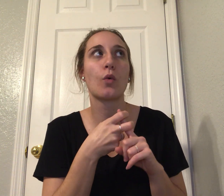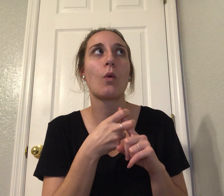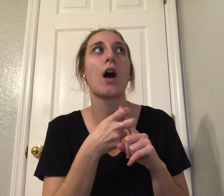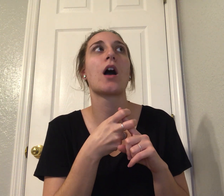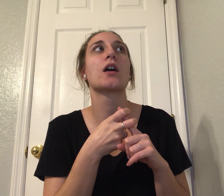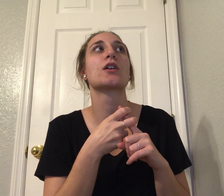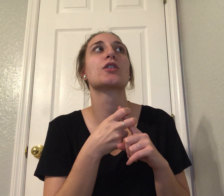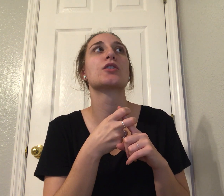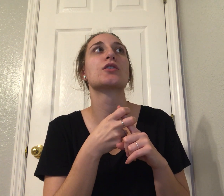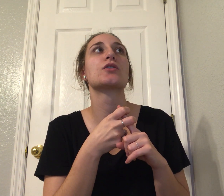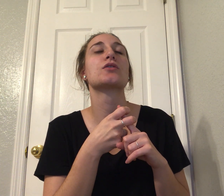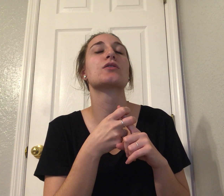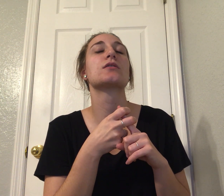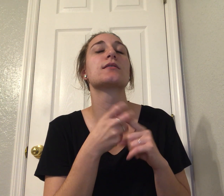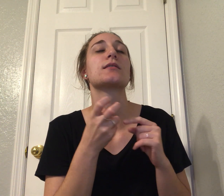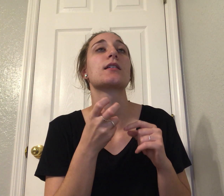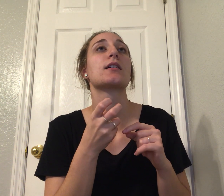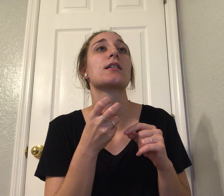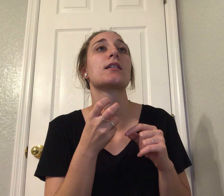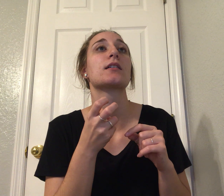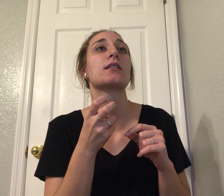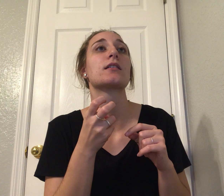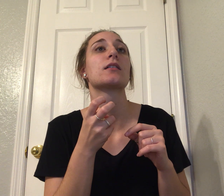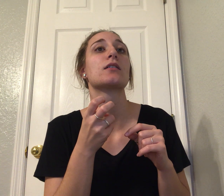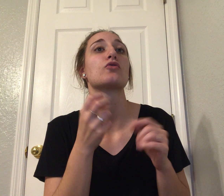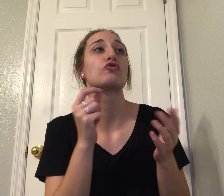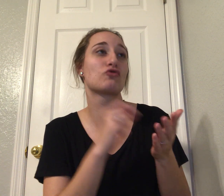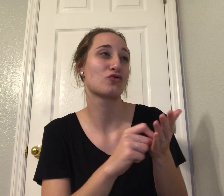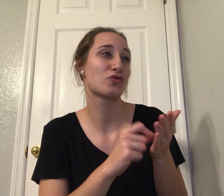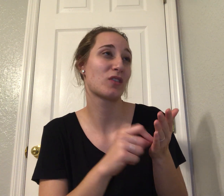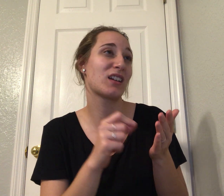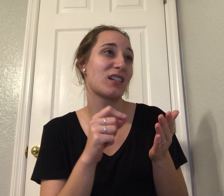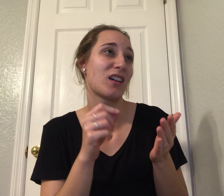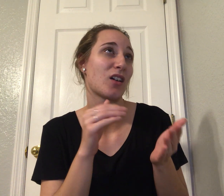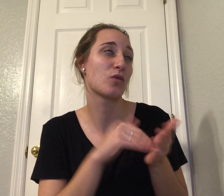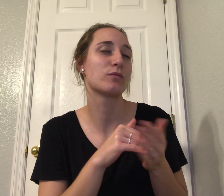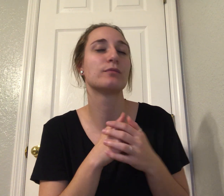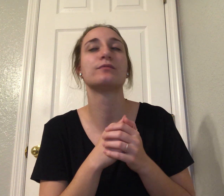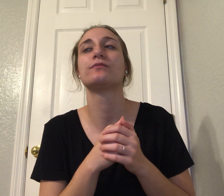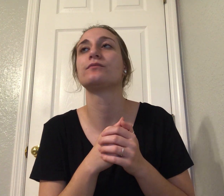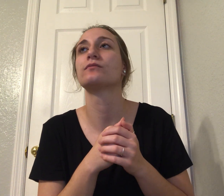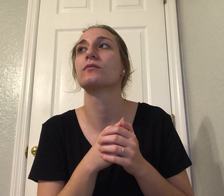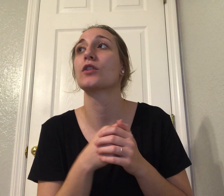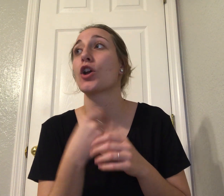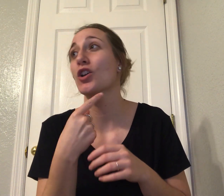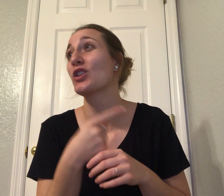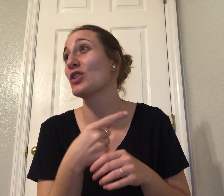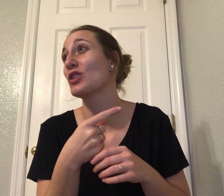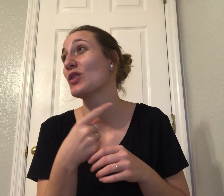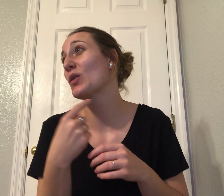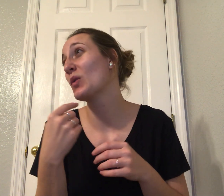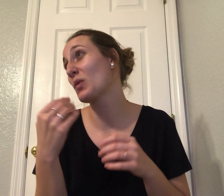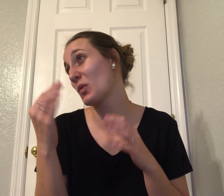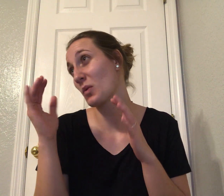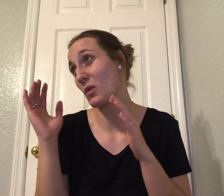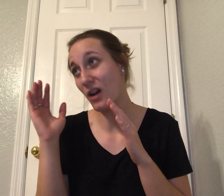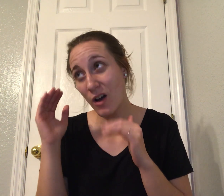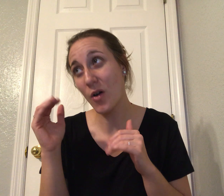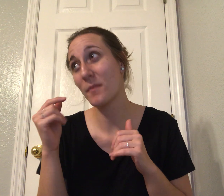hearing you right, you are a veteran election lawyer who is very much hoping this does not end up with the lawyers, that this election